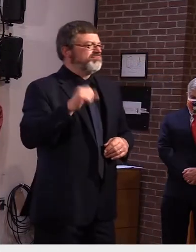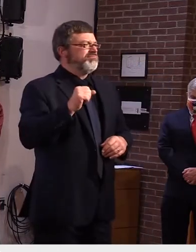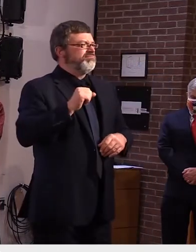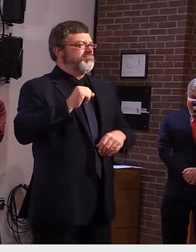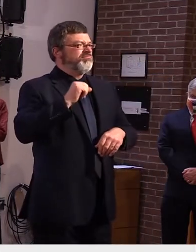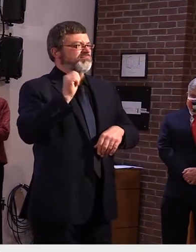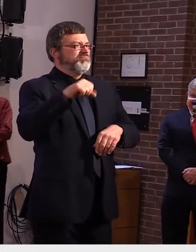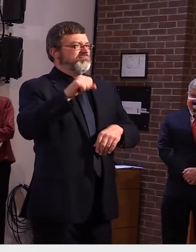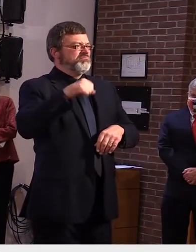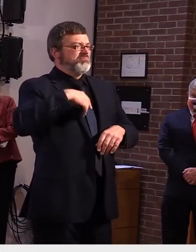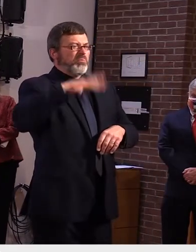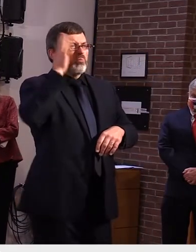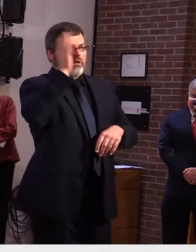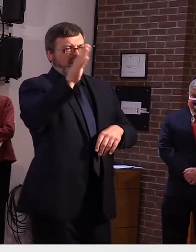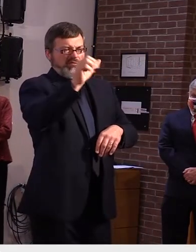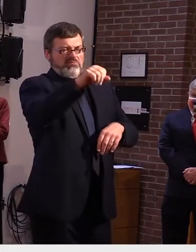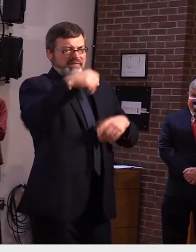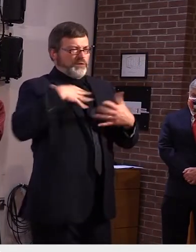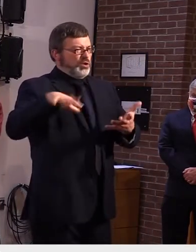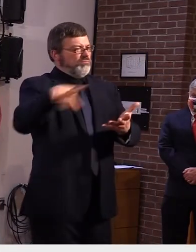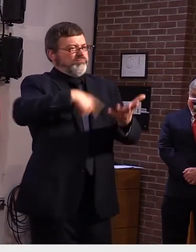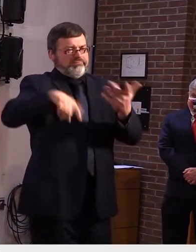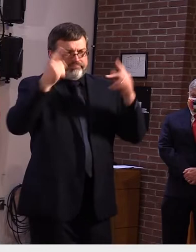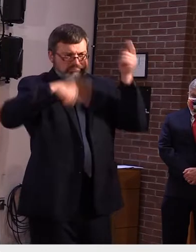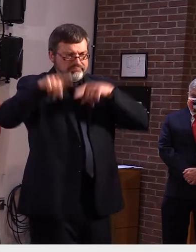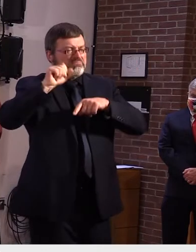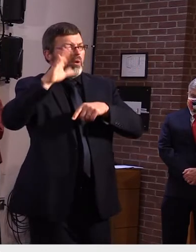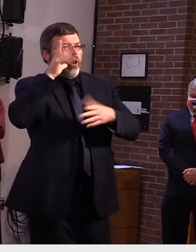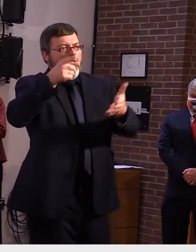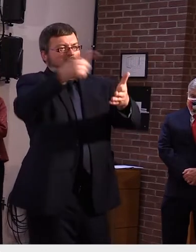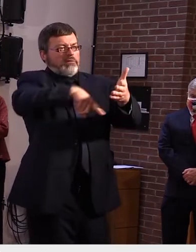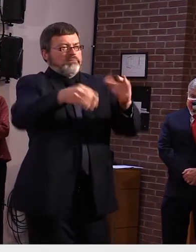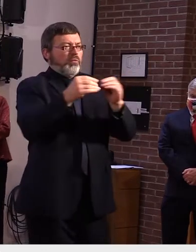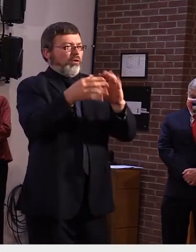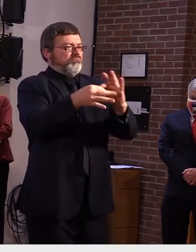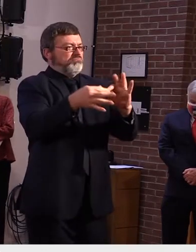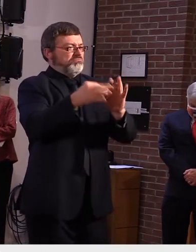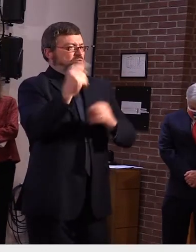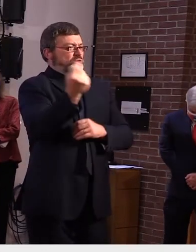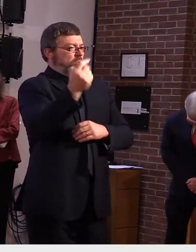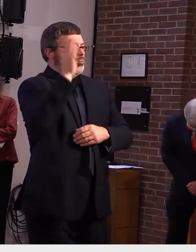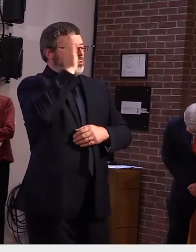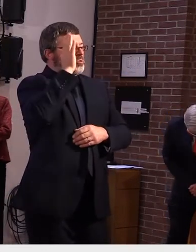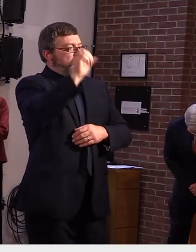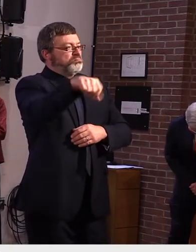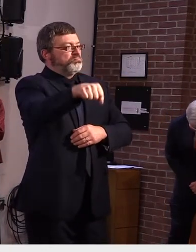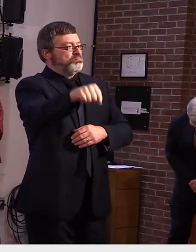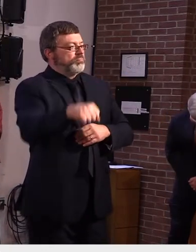um thank you very much tim mcquiston vermont business magazine